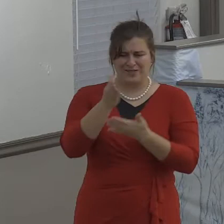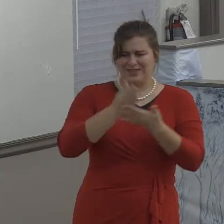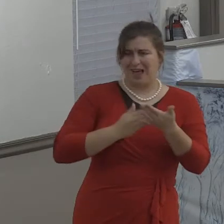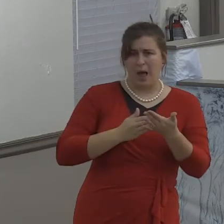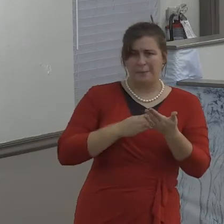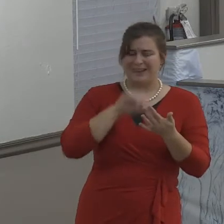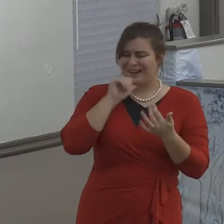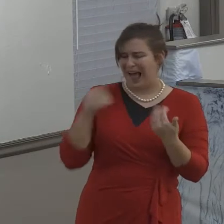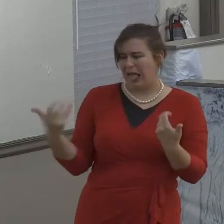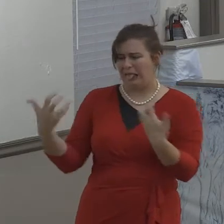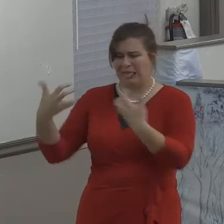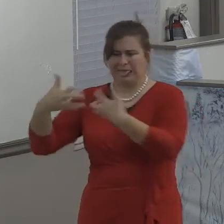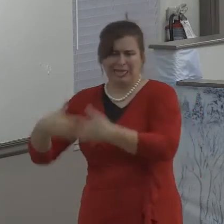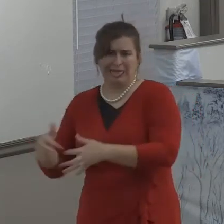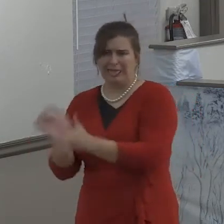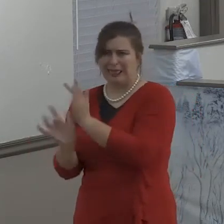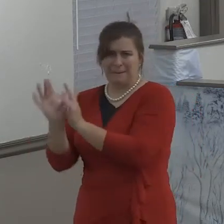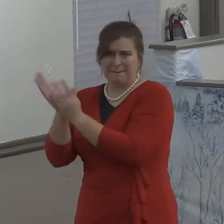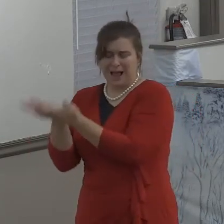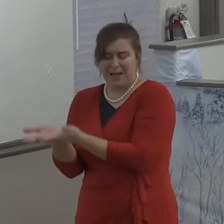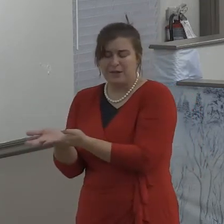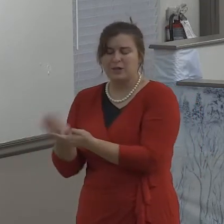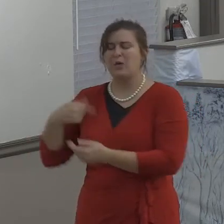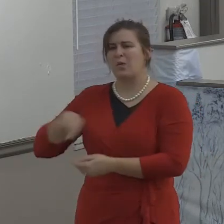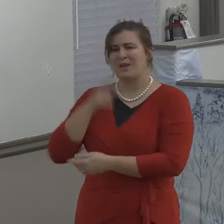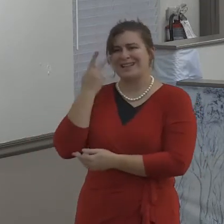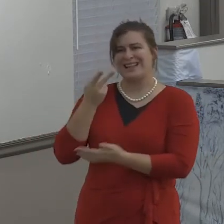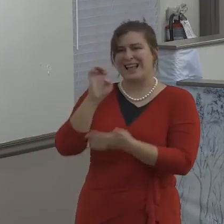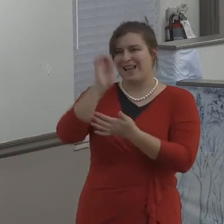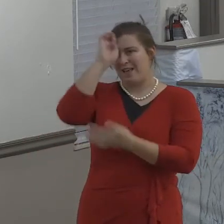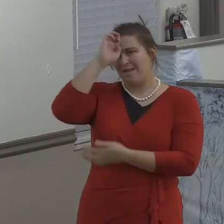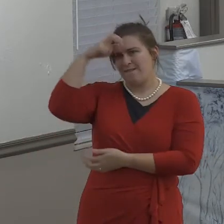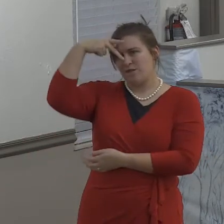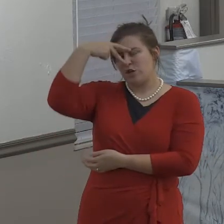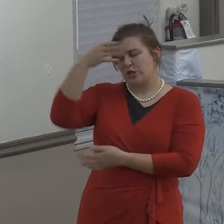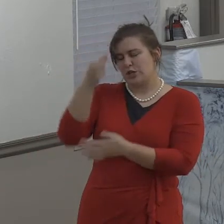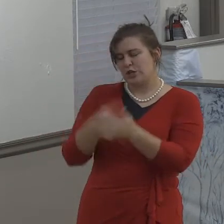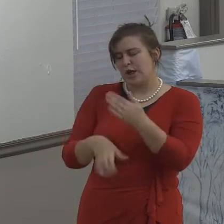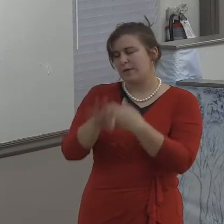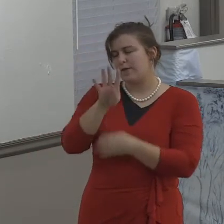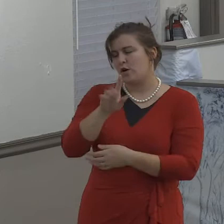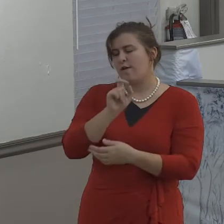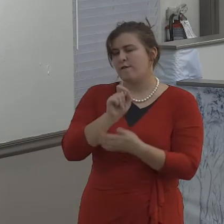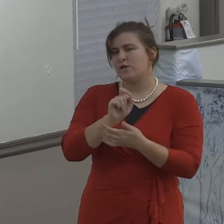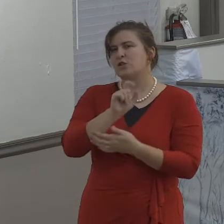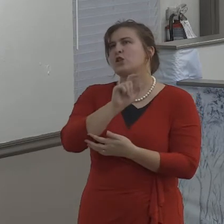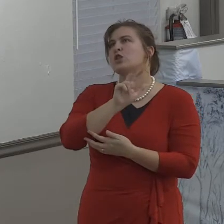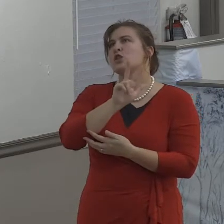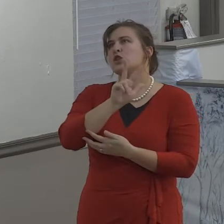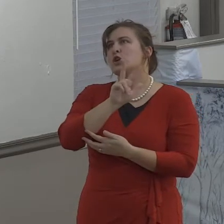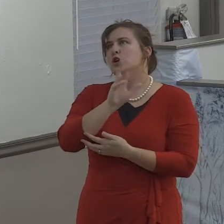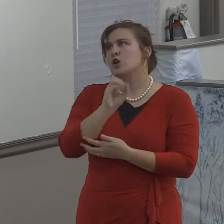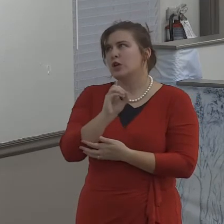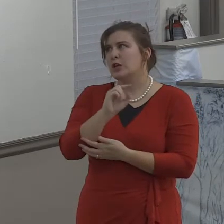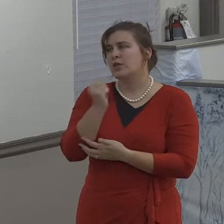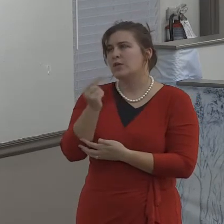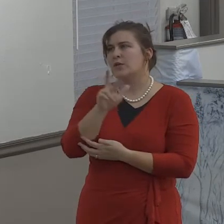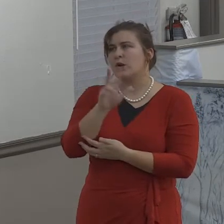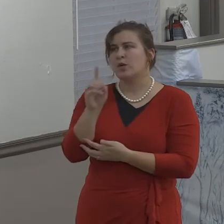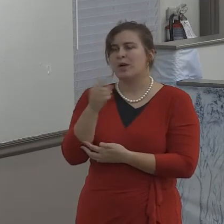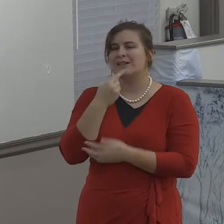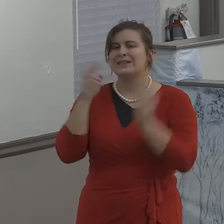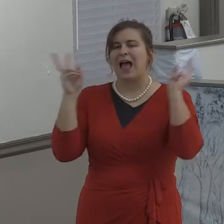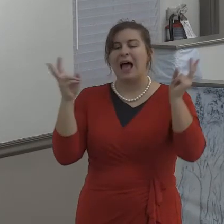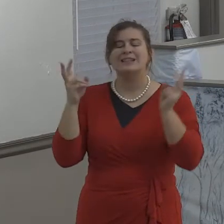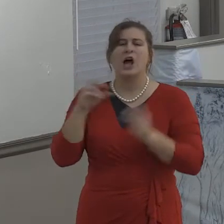clamor and evil speaking be put away from you with all malice. Or the sense